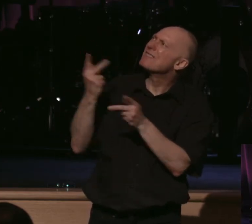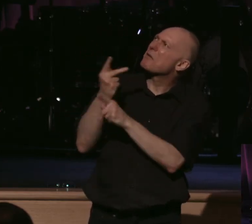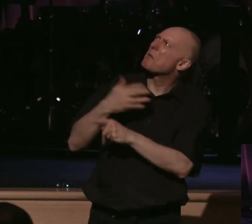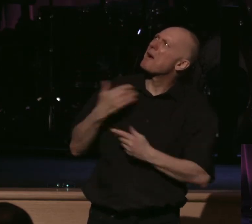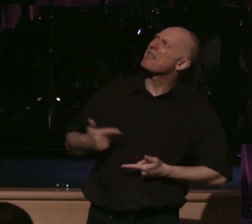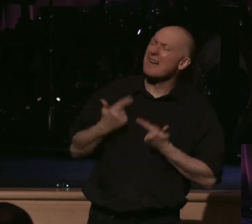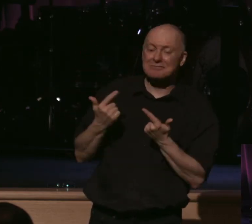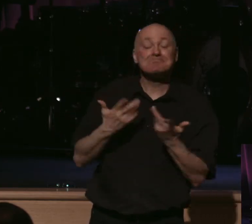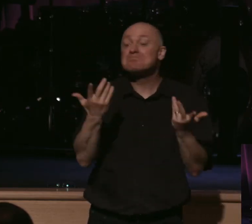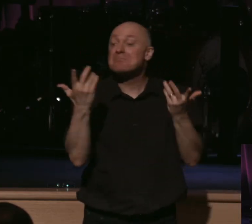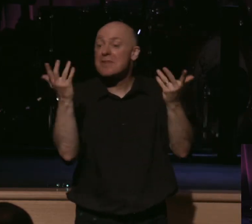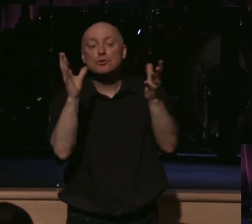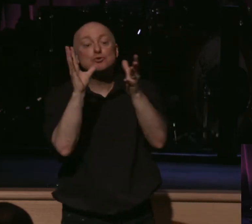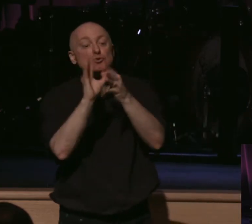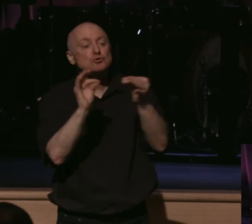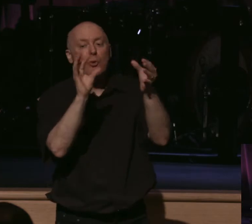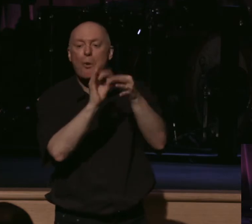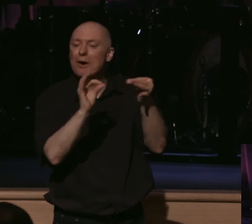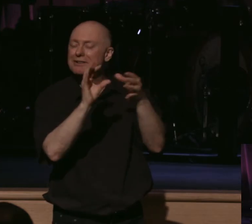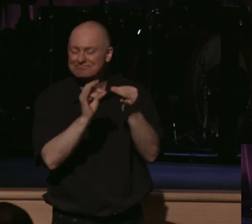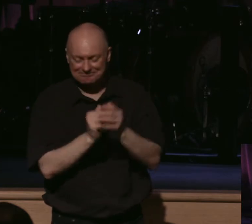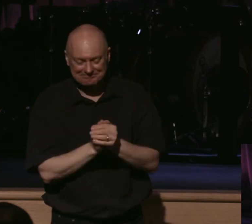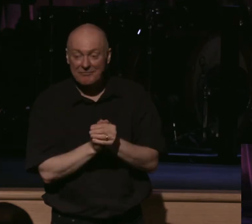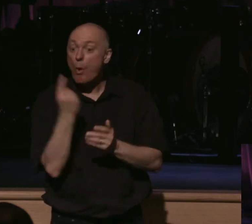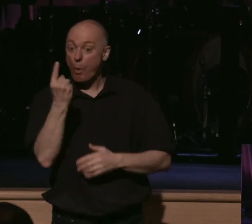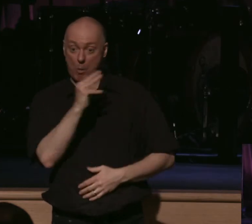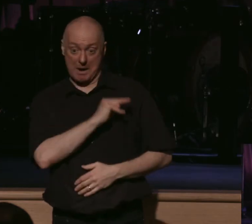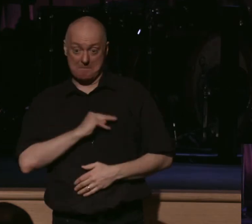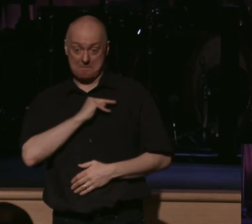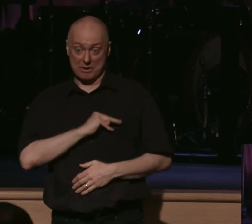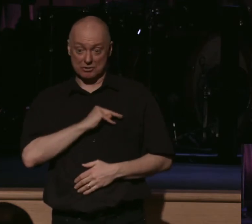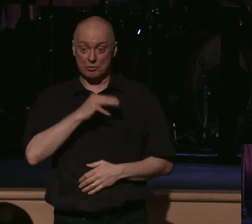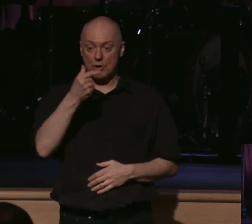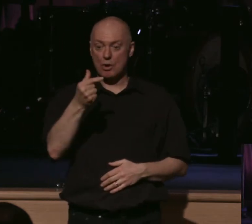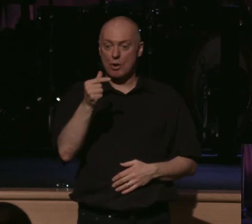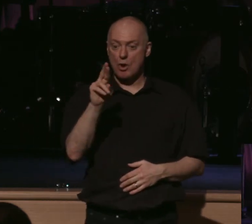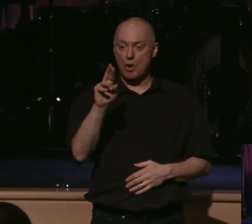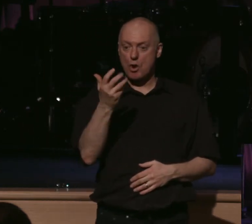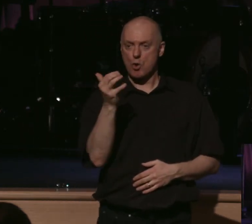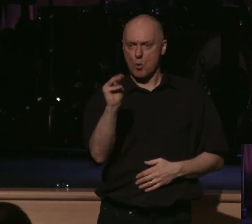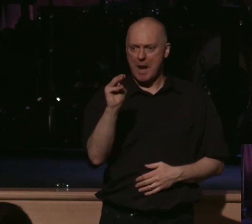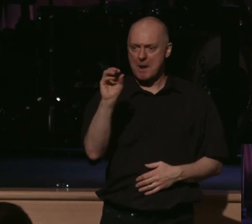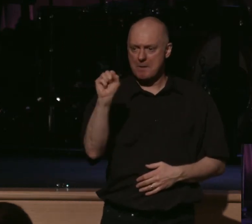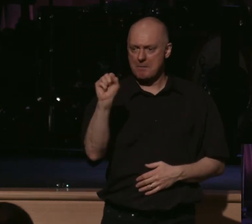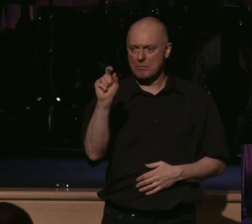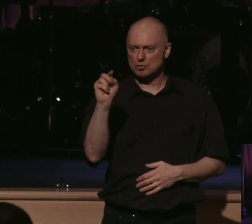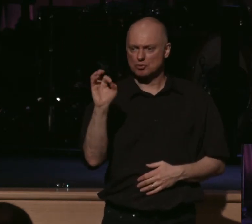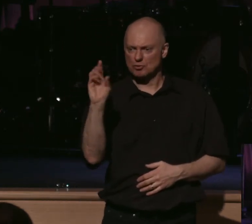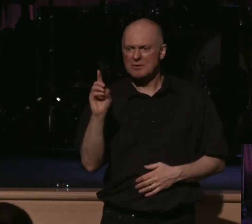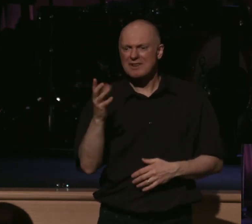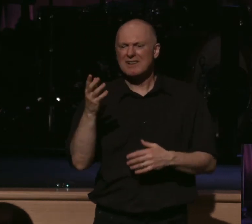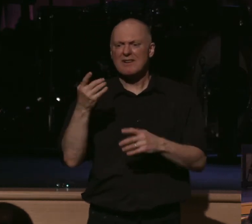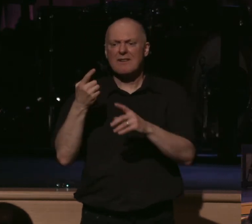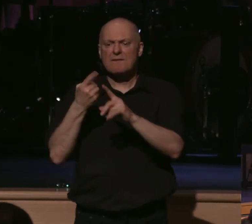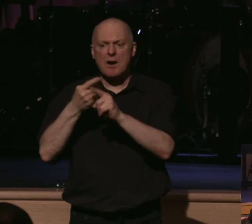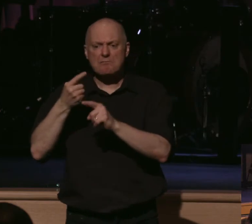You know, there's a story of a missionary called Graham Stewart Staines. He was an Australian Christian missionary who